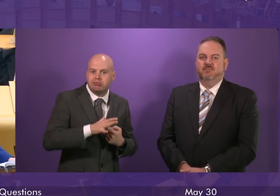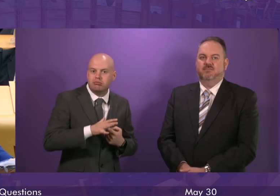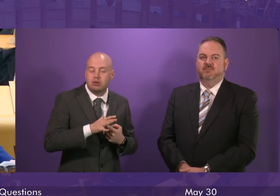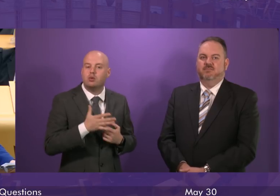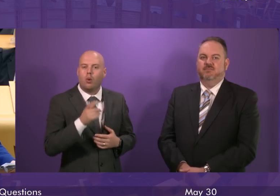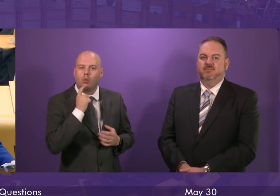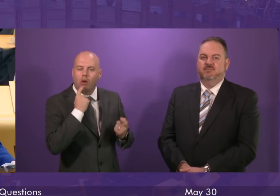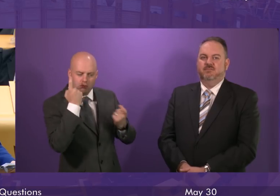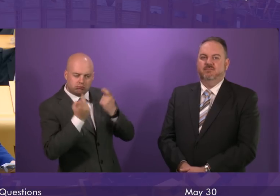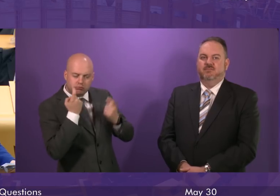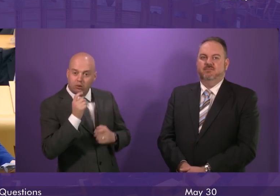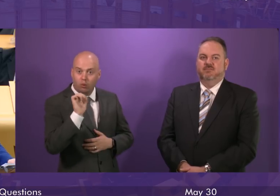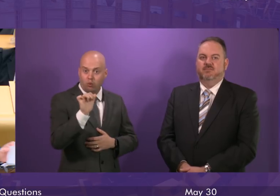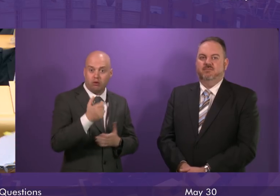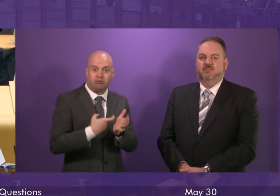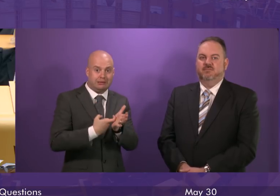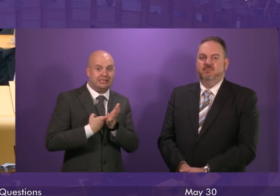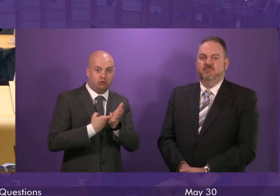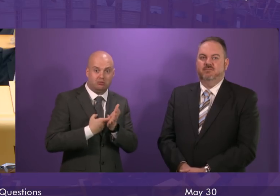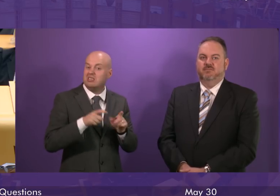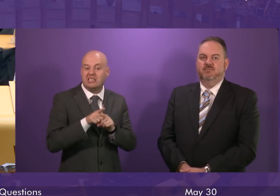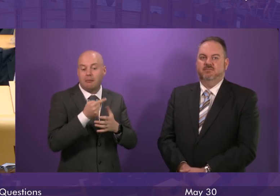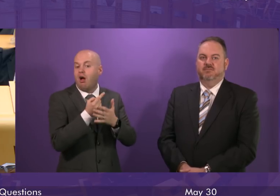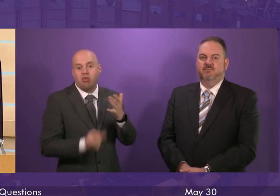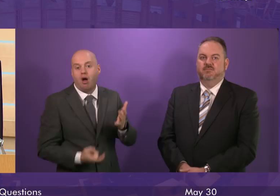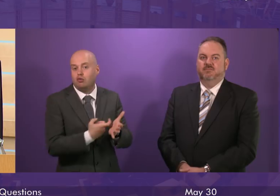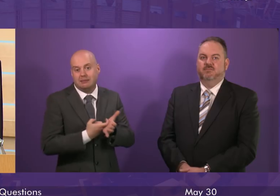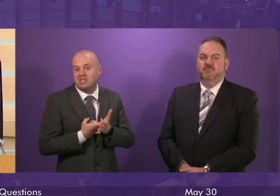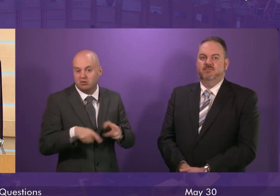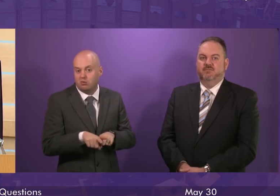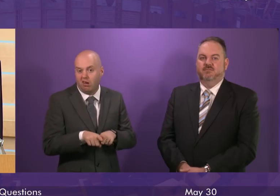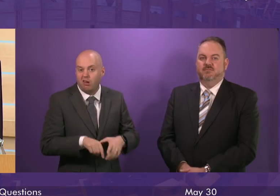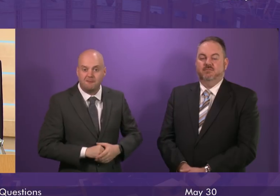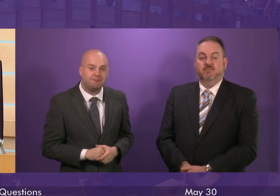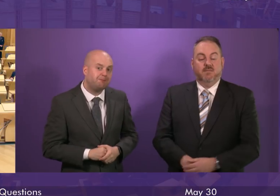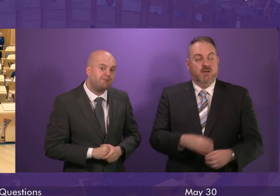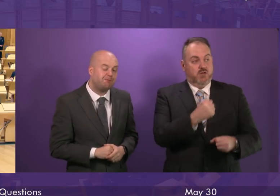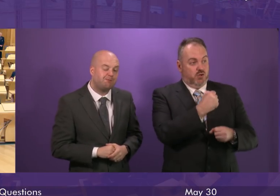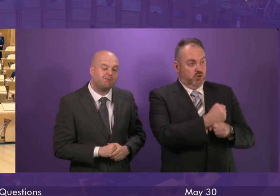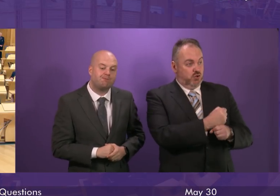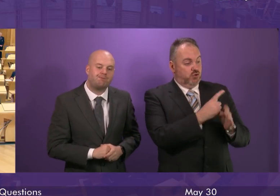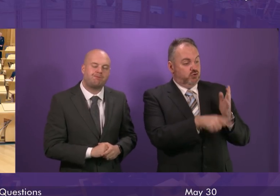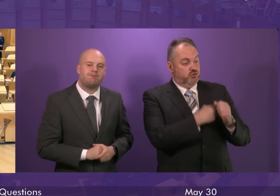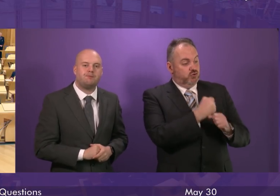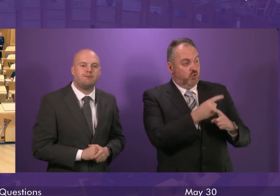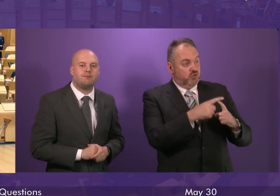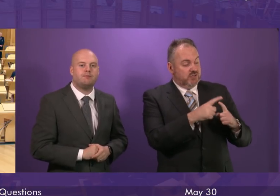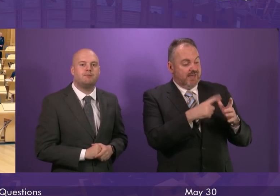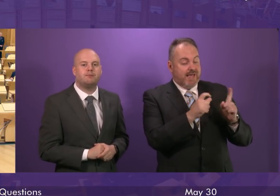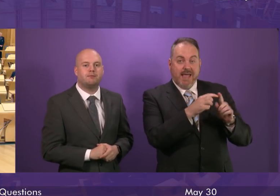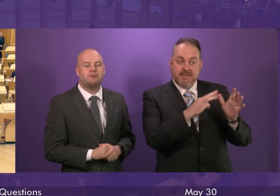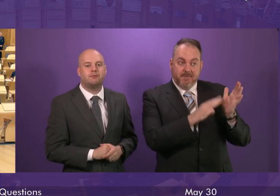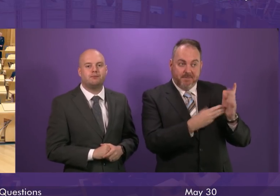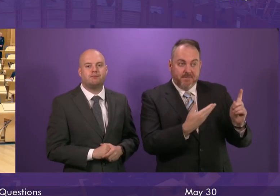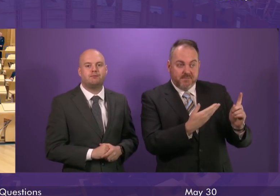to that recommendation as we will to all of the other recommendations in the report. George Adams, followed by Alec Rowley. Thank you, President